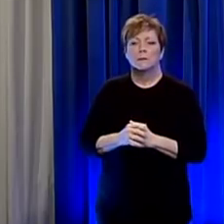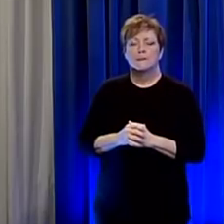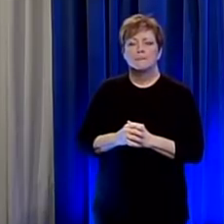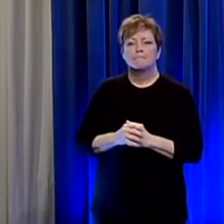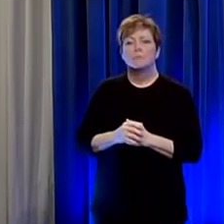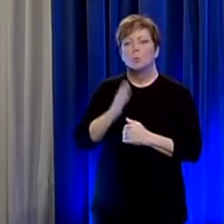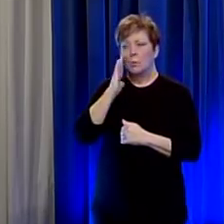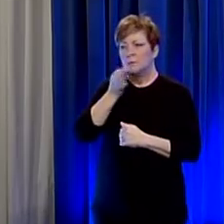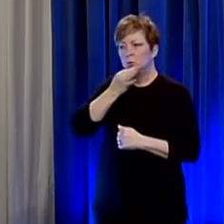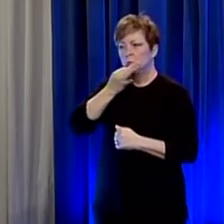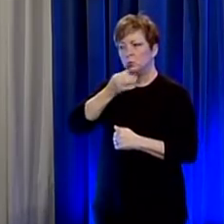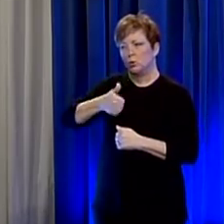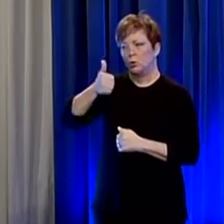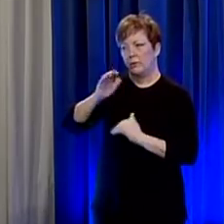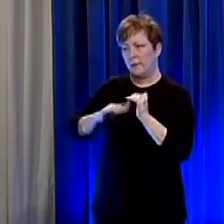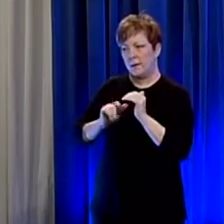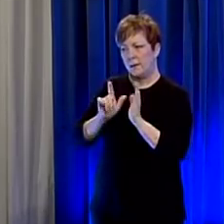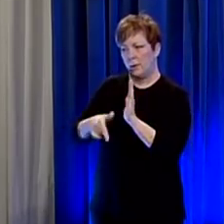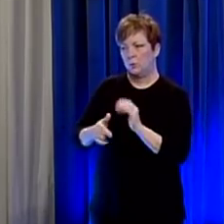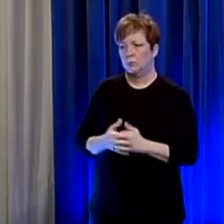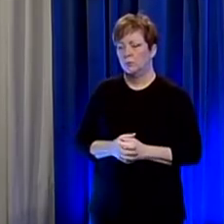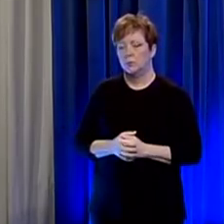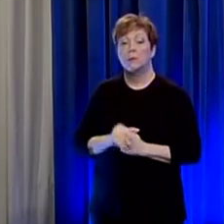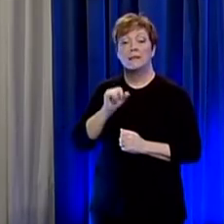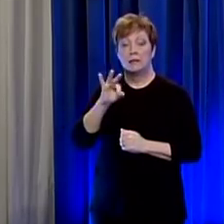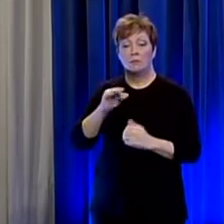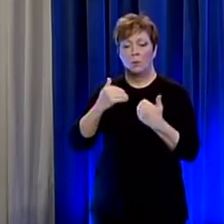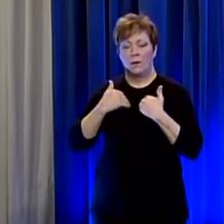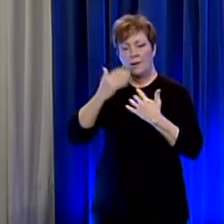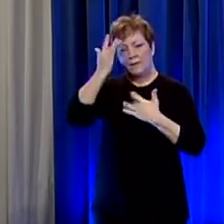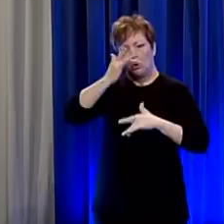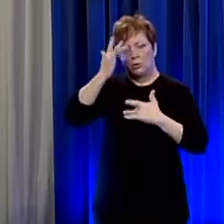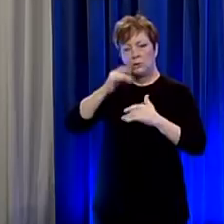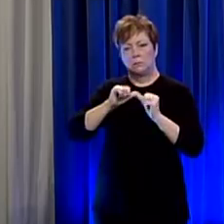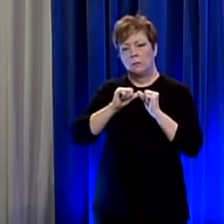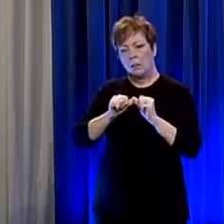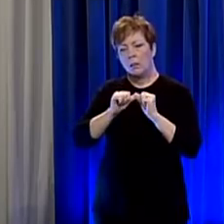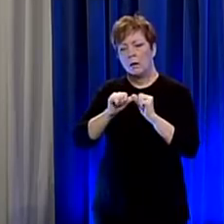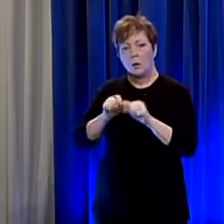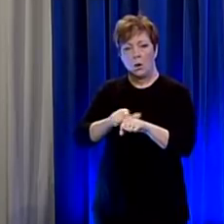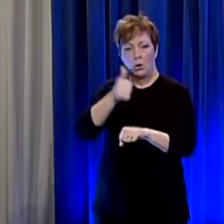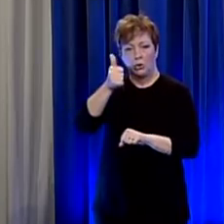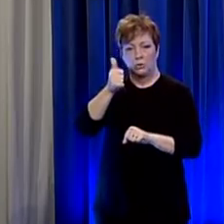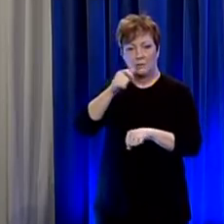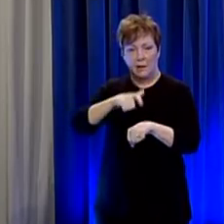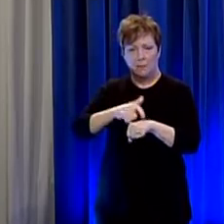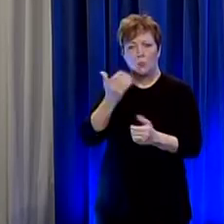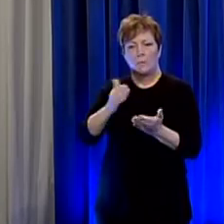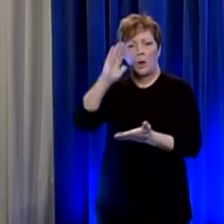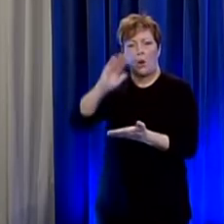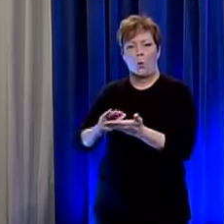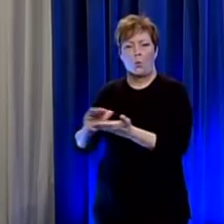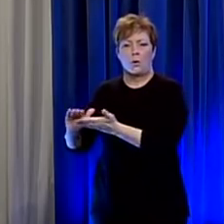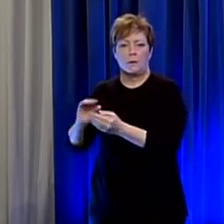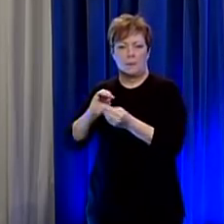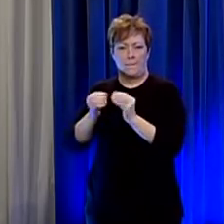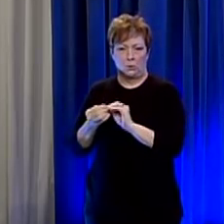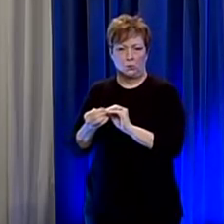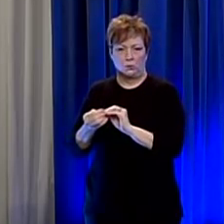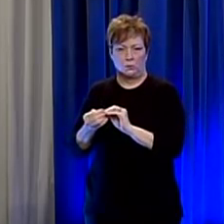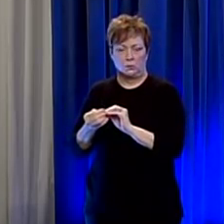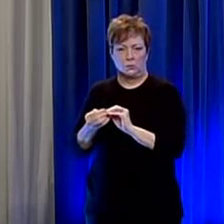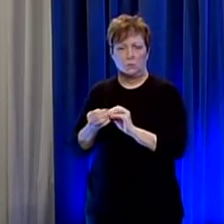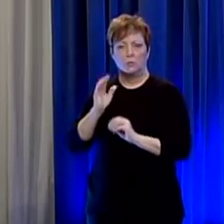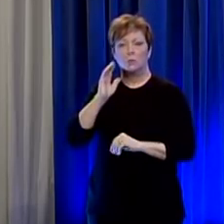even if we do have cases that continue for a long time at a at a much lower rate um we'll actually be better off because that'll